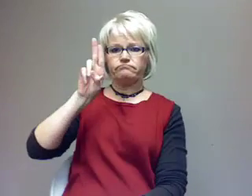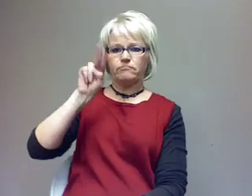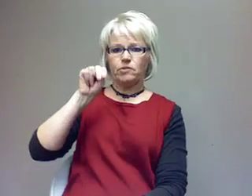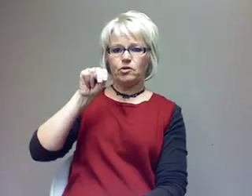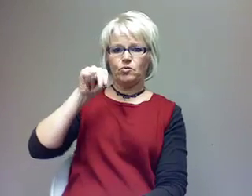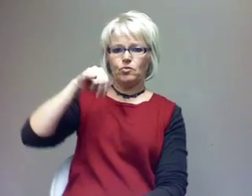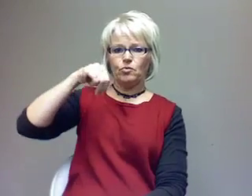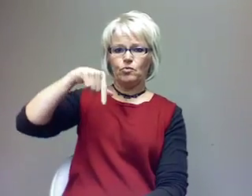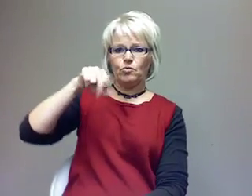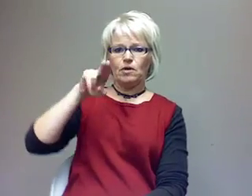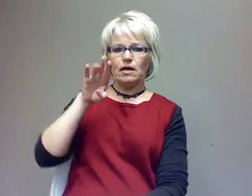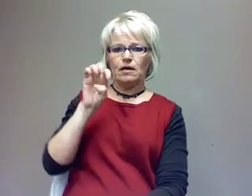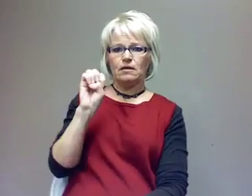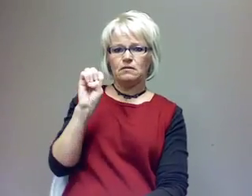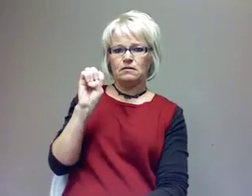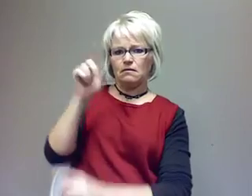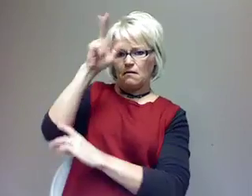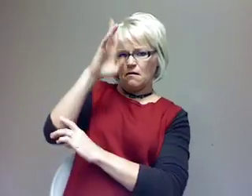who fashioned you together.